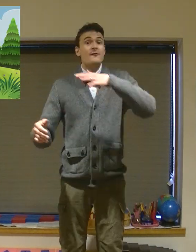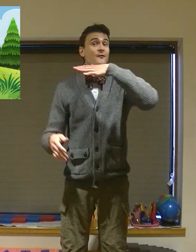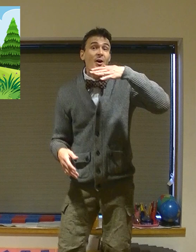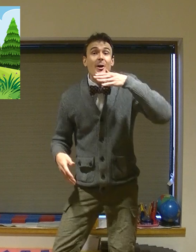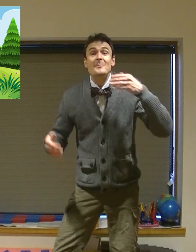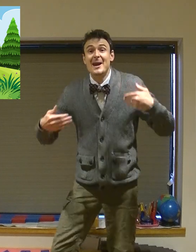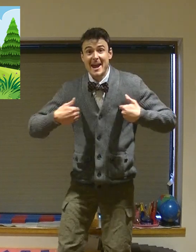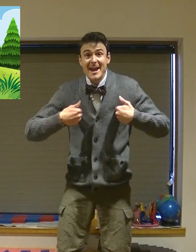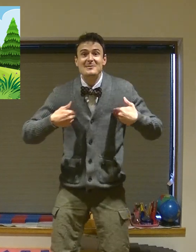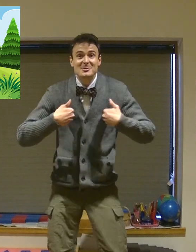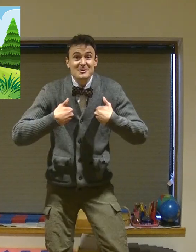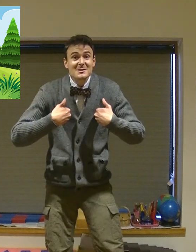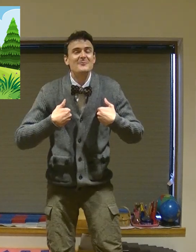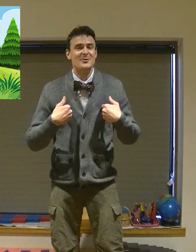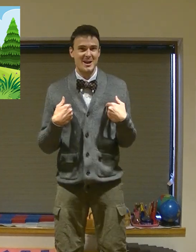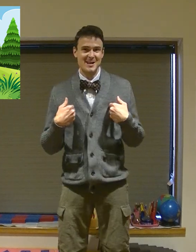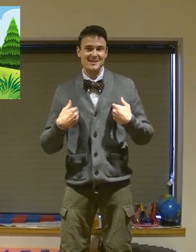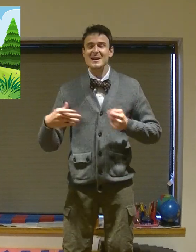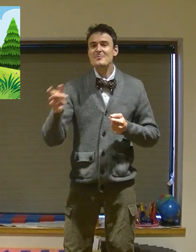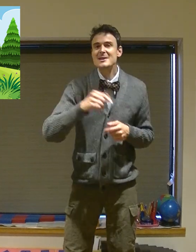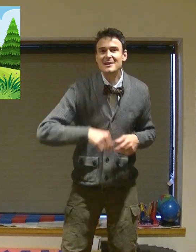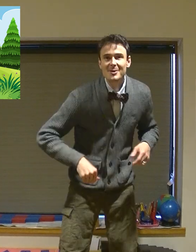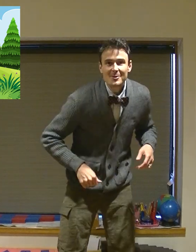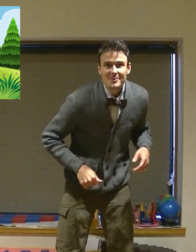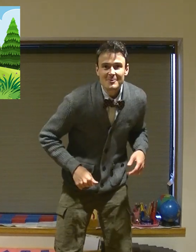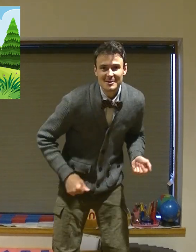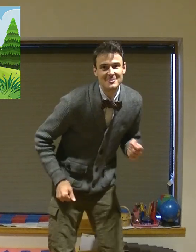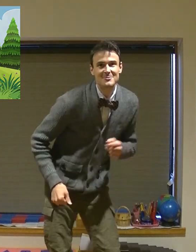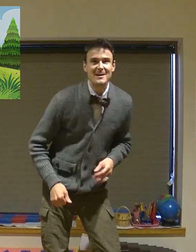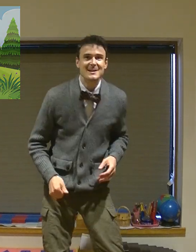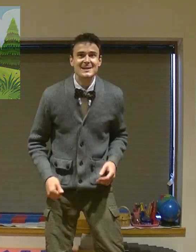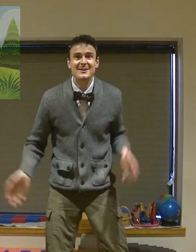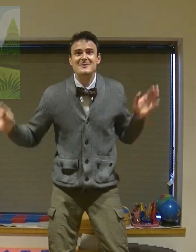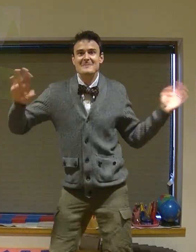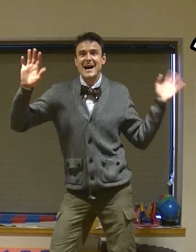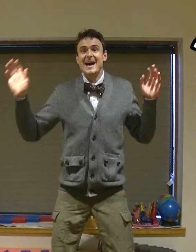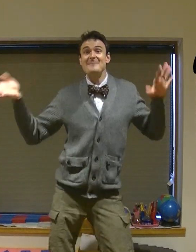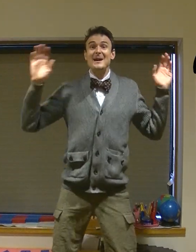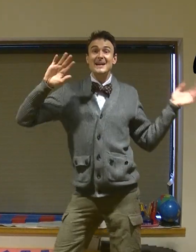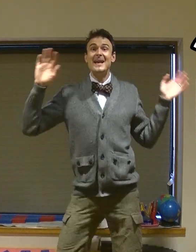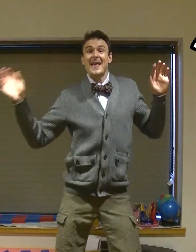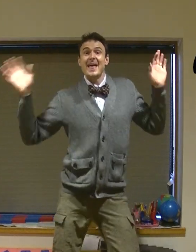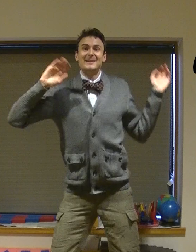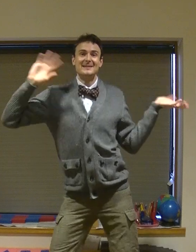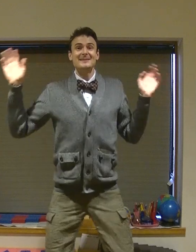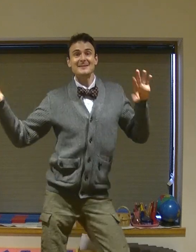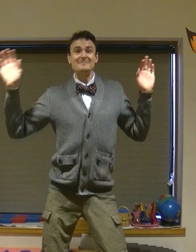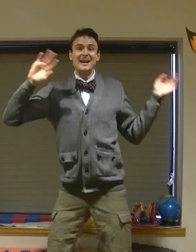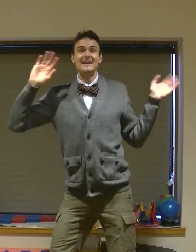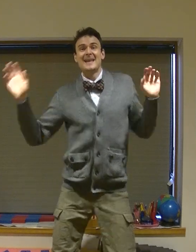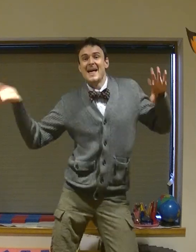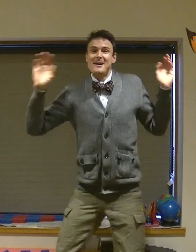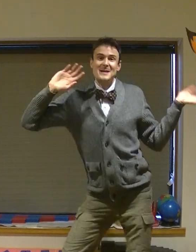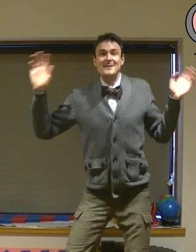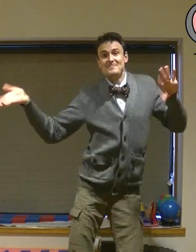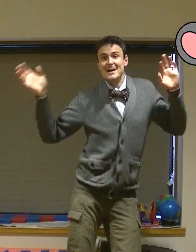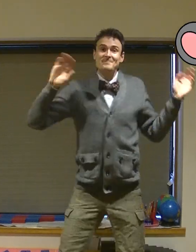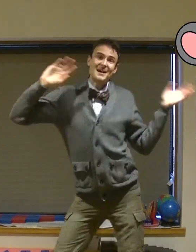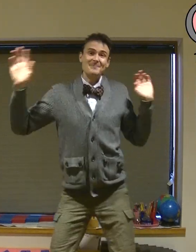farm animals friends. Here we go! Ready, go bye bye! Goodbye! Bye bye bye